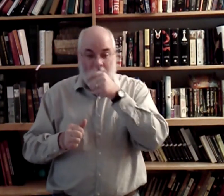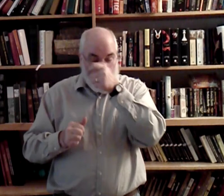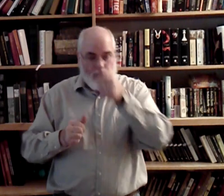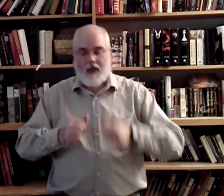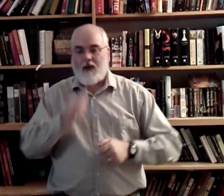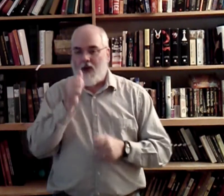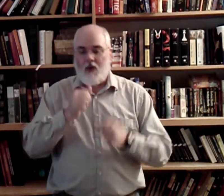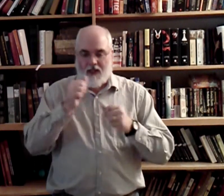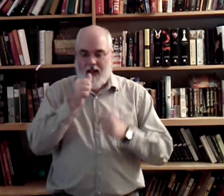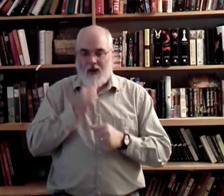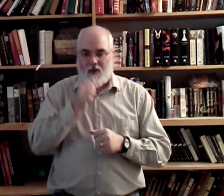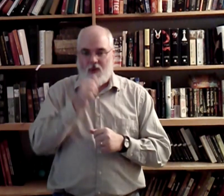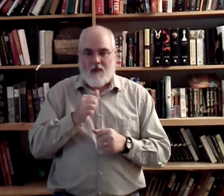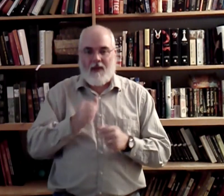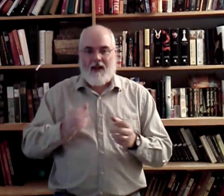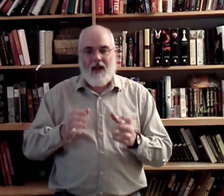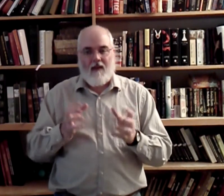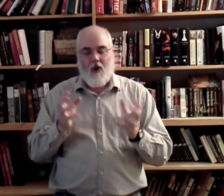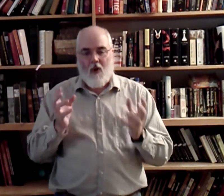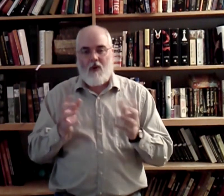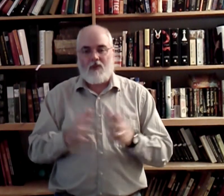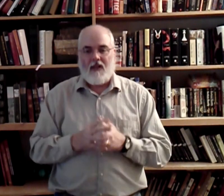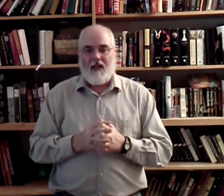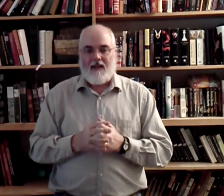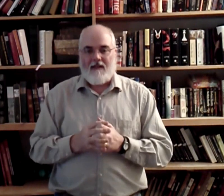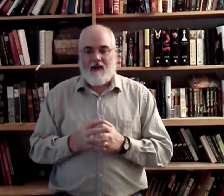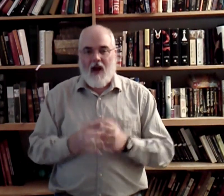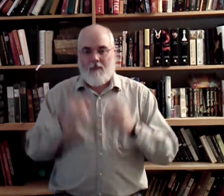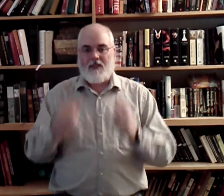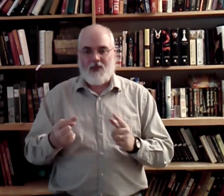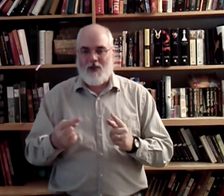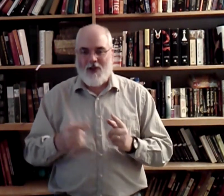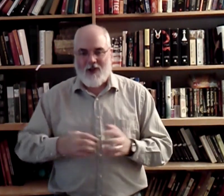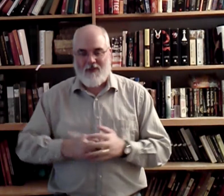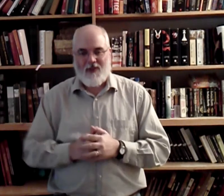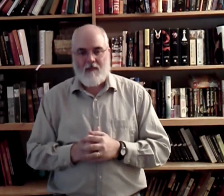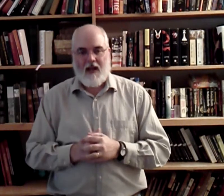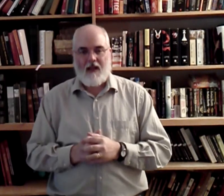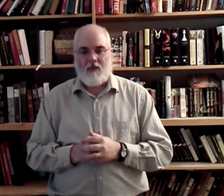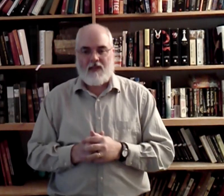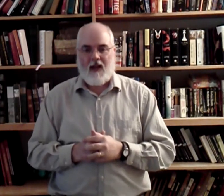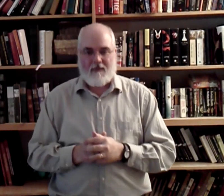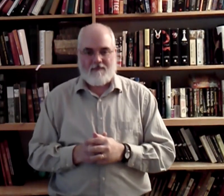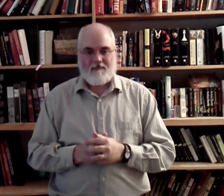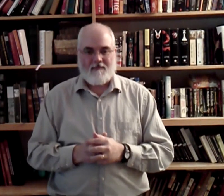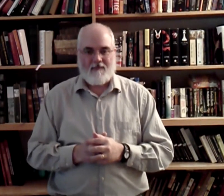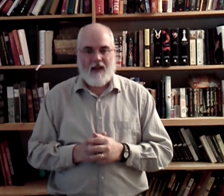unfortunately, they're close in how you do them and they kind of almost are opposites to each other if you think about how that would sign. Okay?